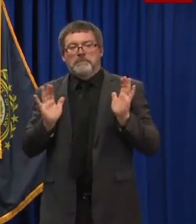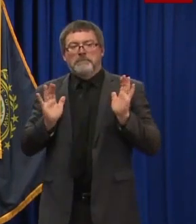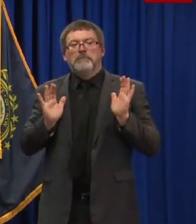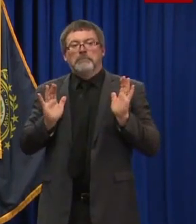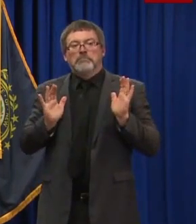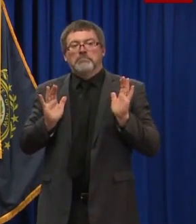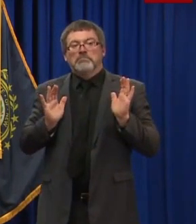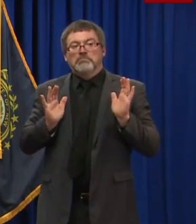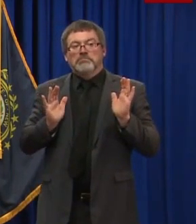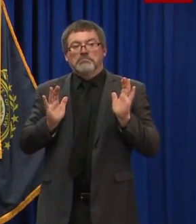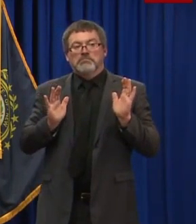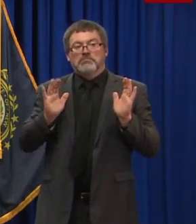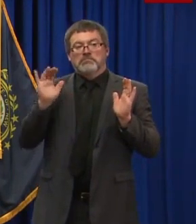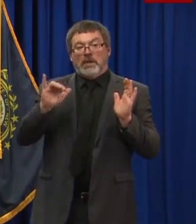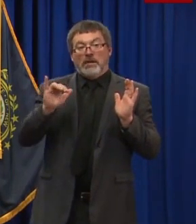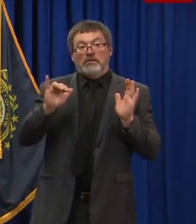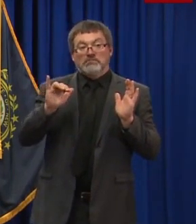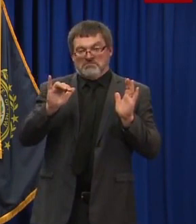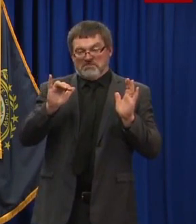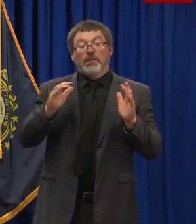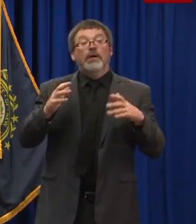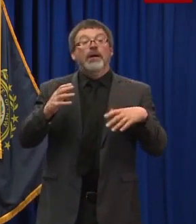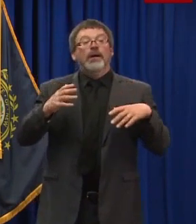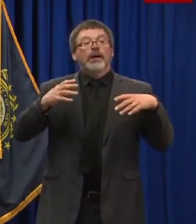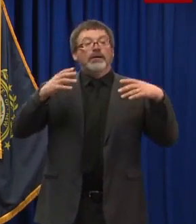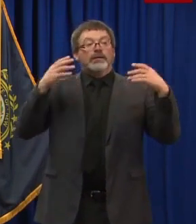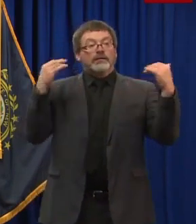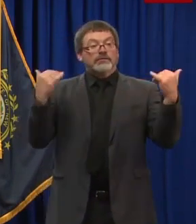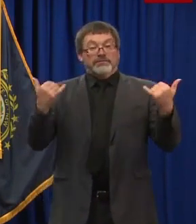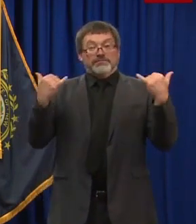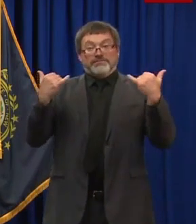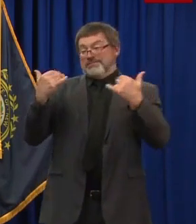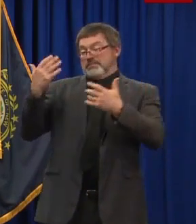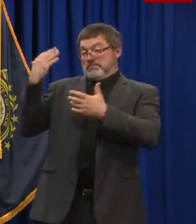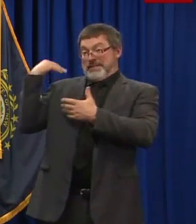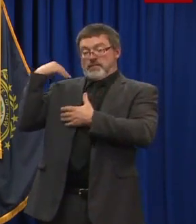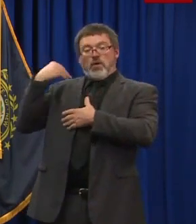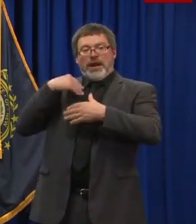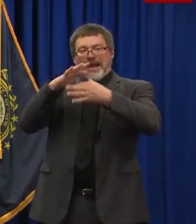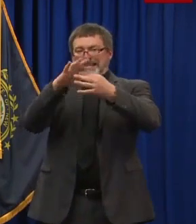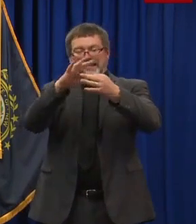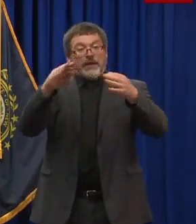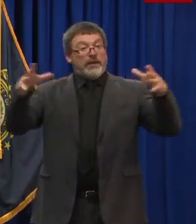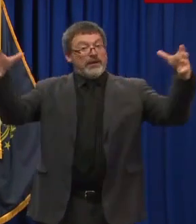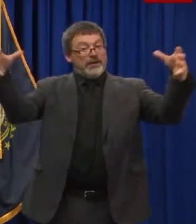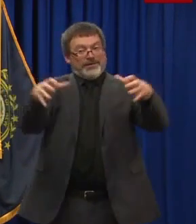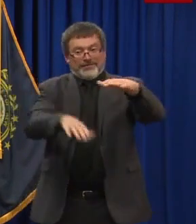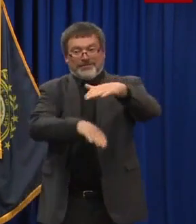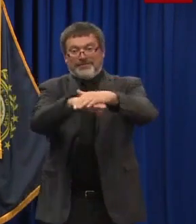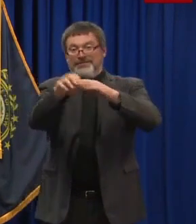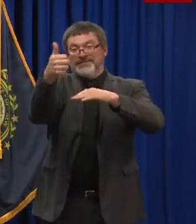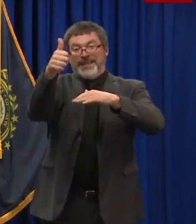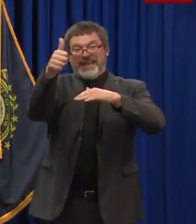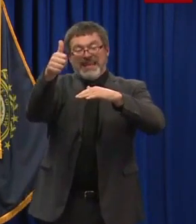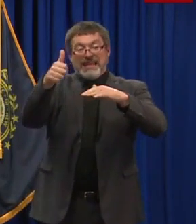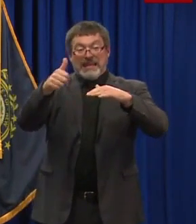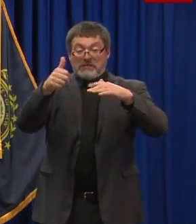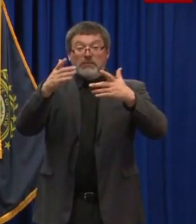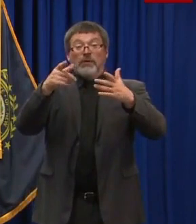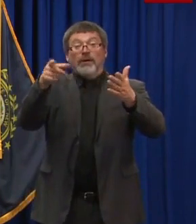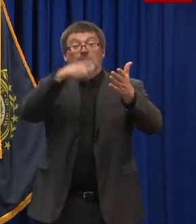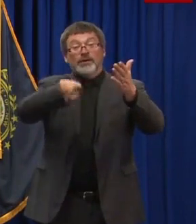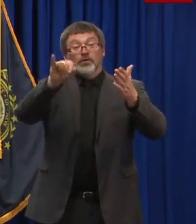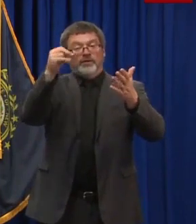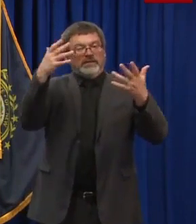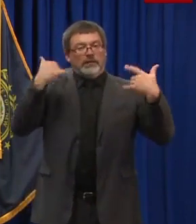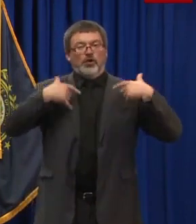And it also removes the concept of essential versus non-essential businesses. The fact that we've been able to flex virtually all businesses open at this point